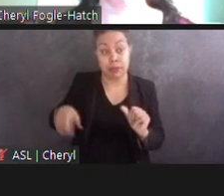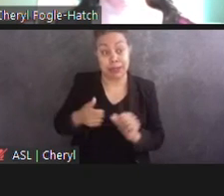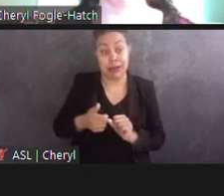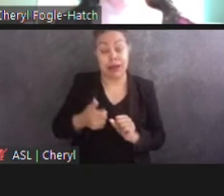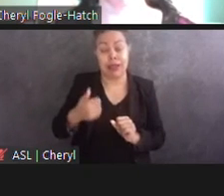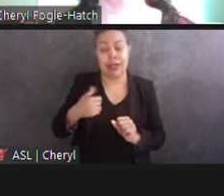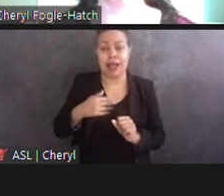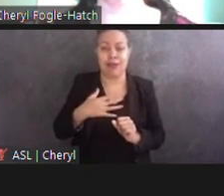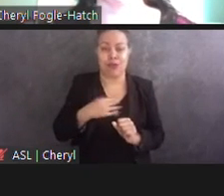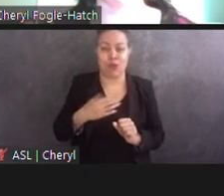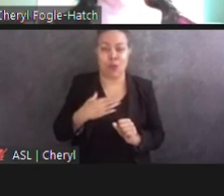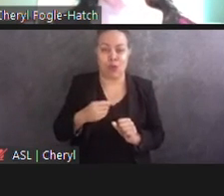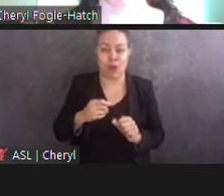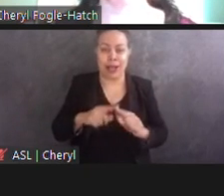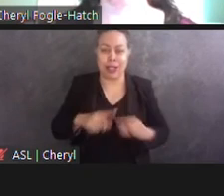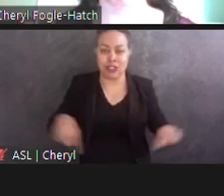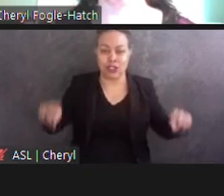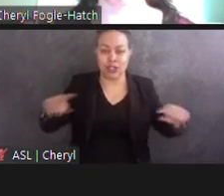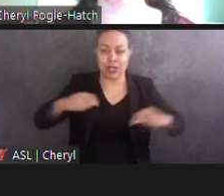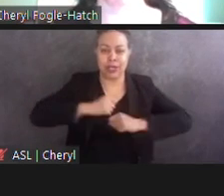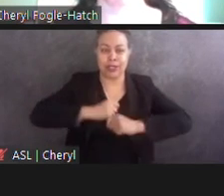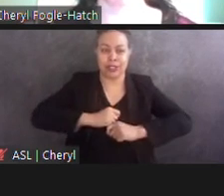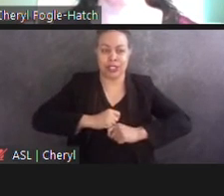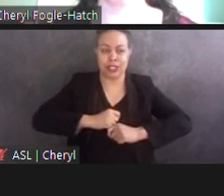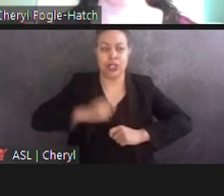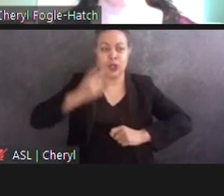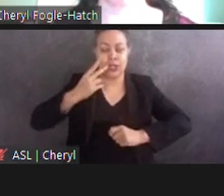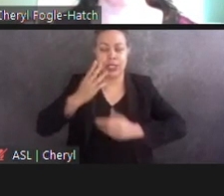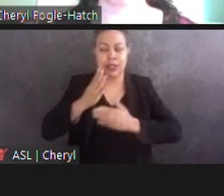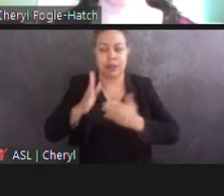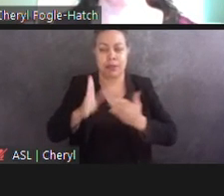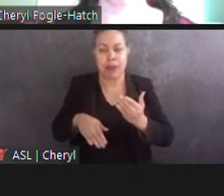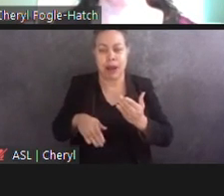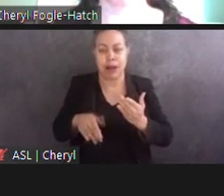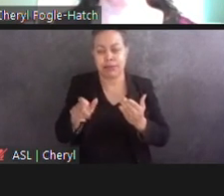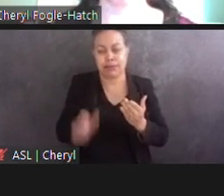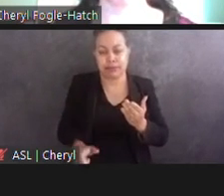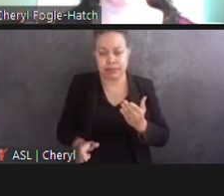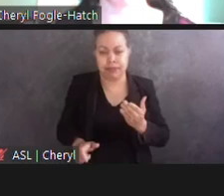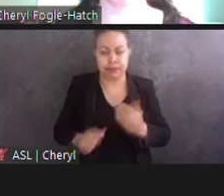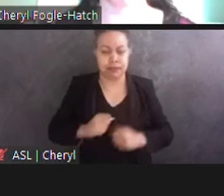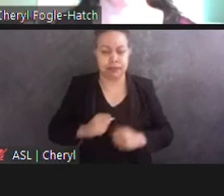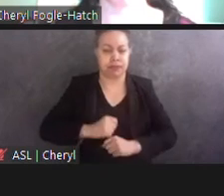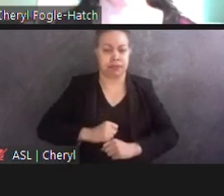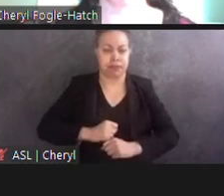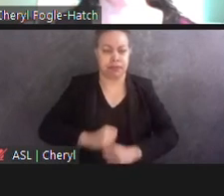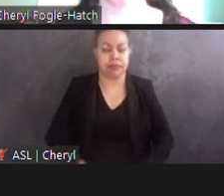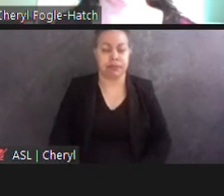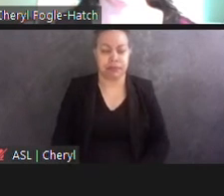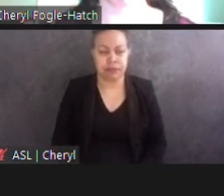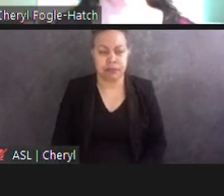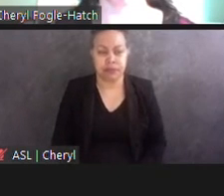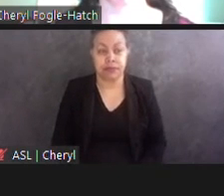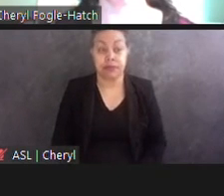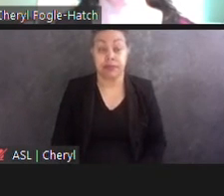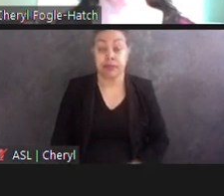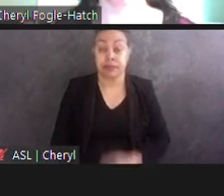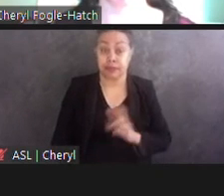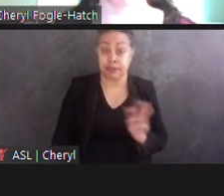bottom of a stanchion, and the bottom of a stanchion, pardon me, to her right is a direct drop